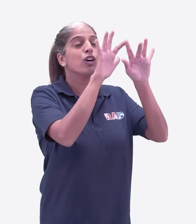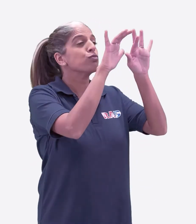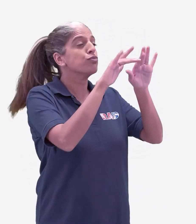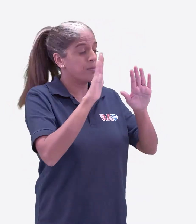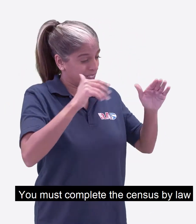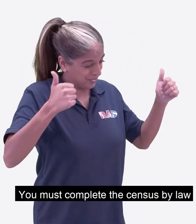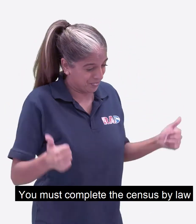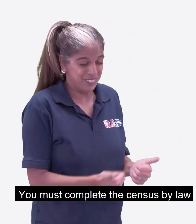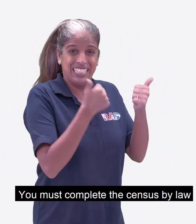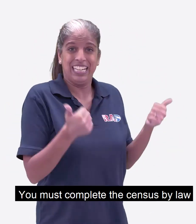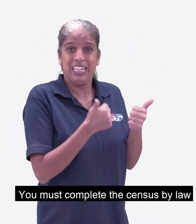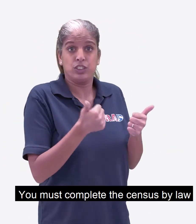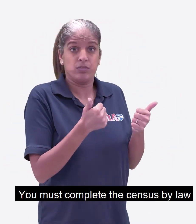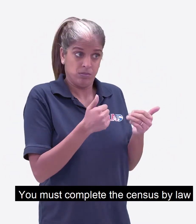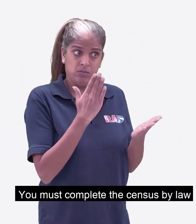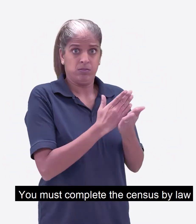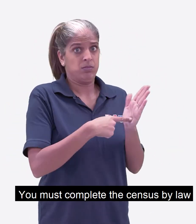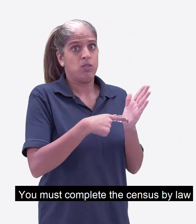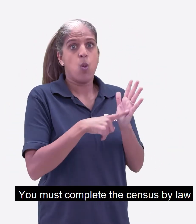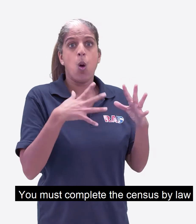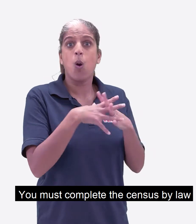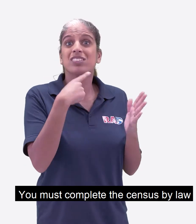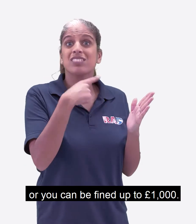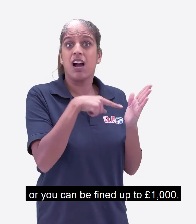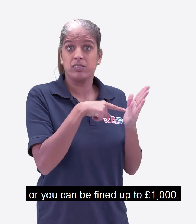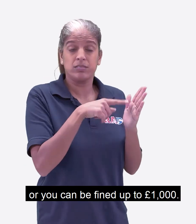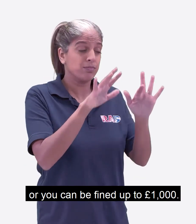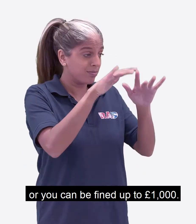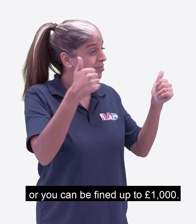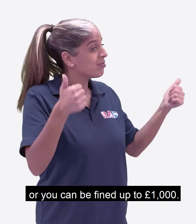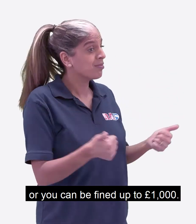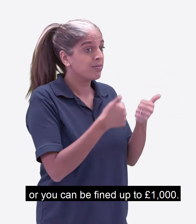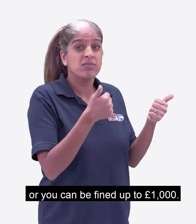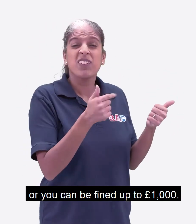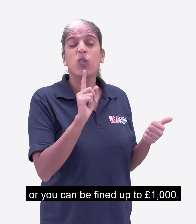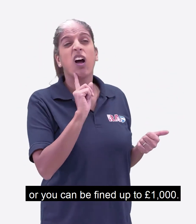You must complete the Census by law Or you can be fined up to £1,000